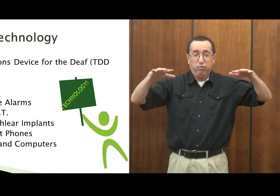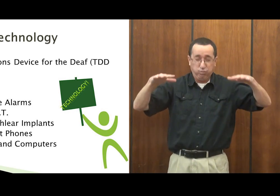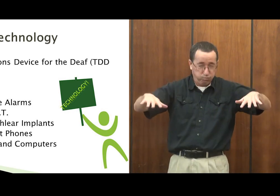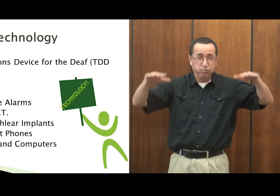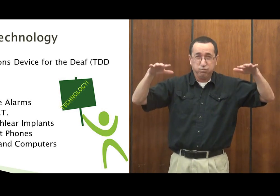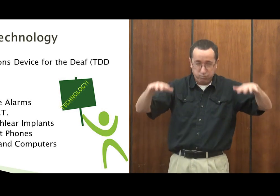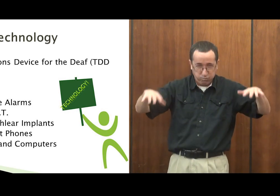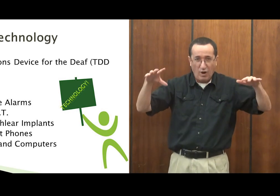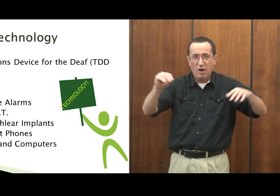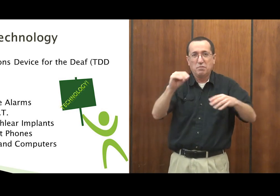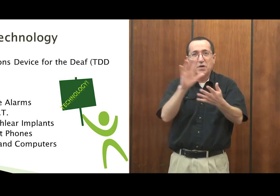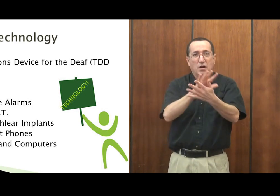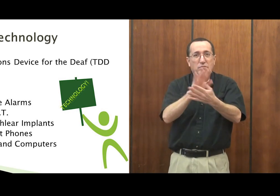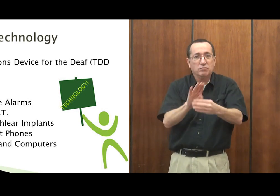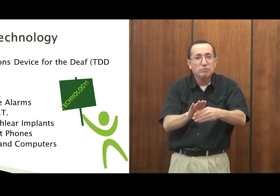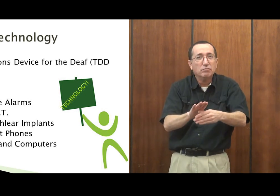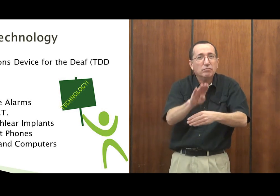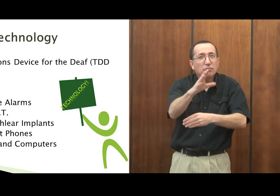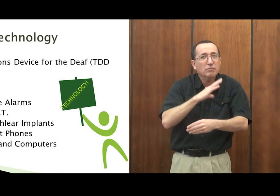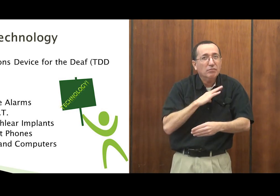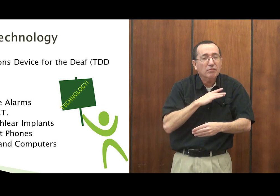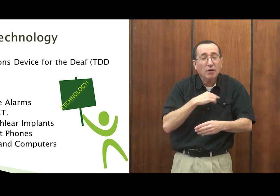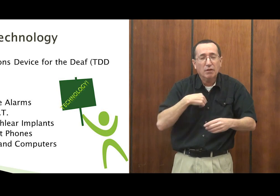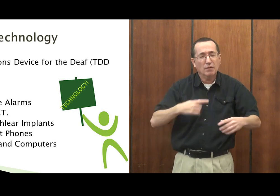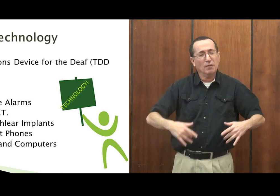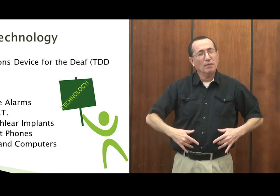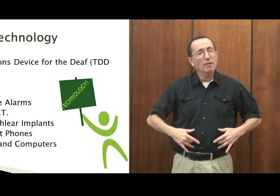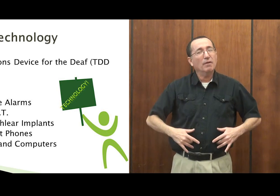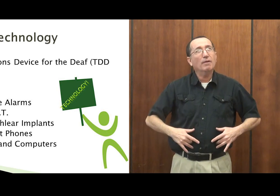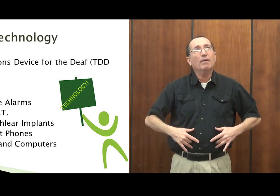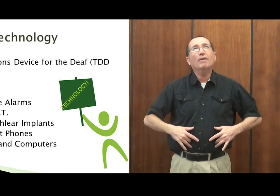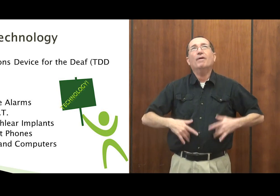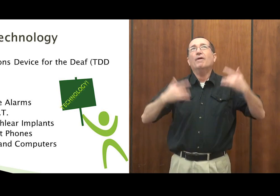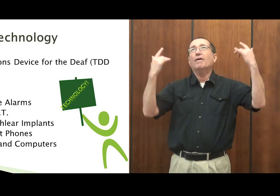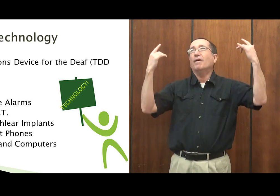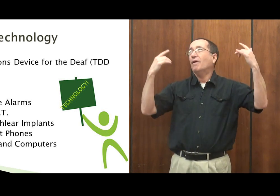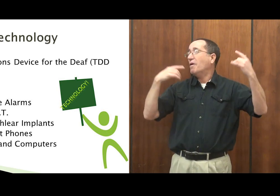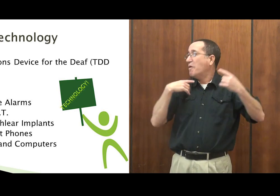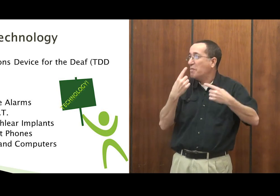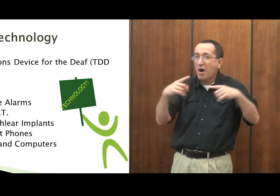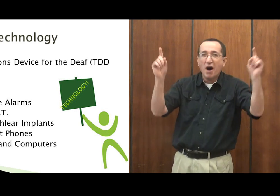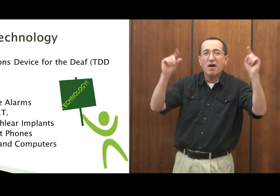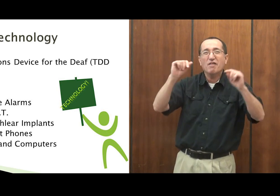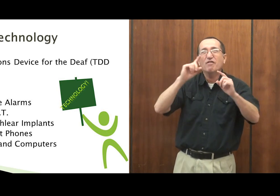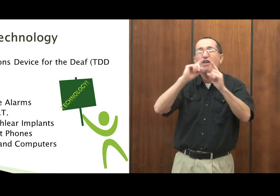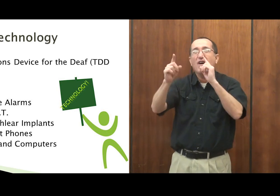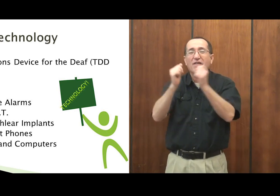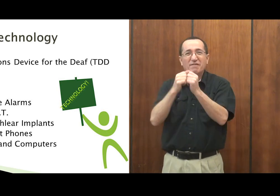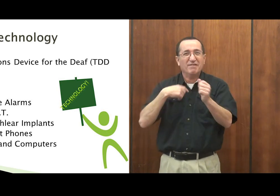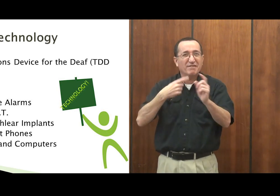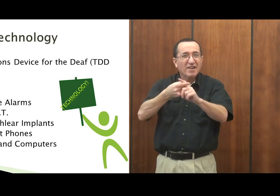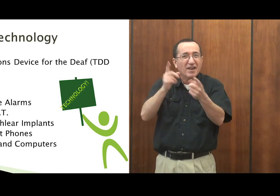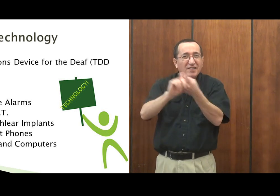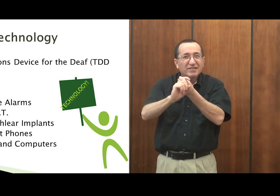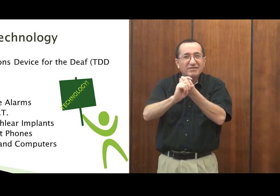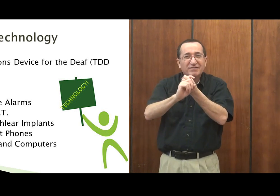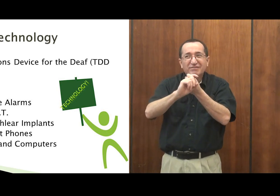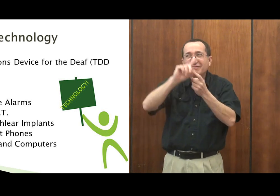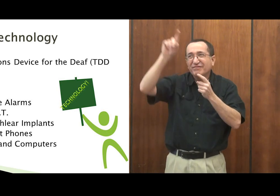loud. You typed and you could feel it through the ground. It had paper that came out of it. We loved to be able to use the phone using